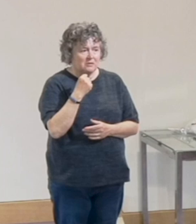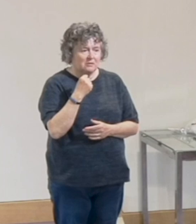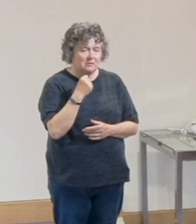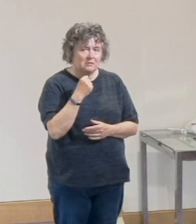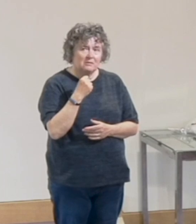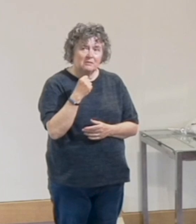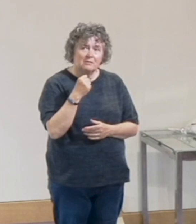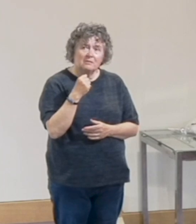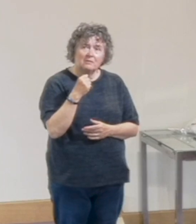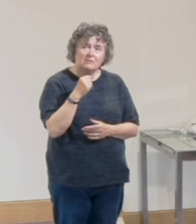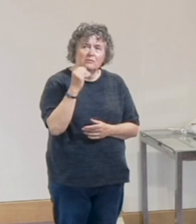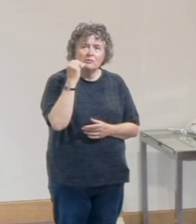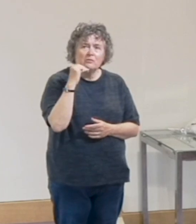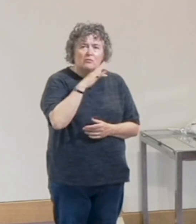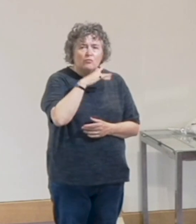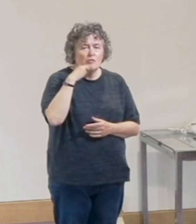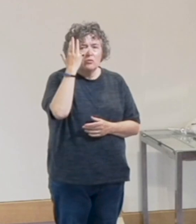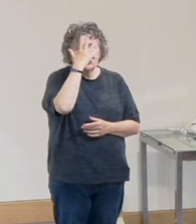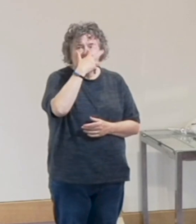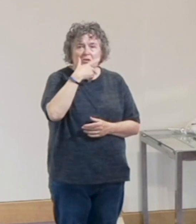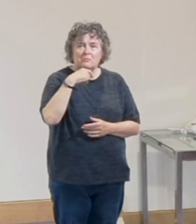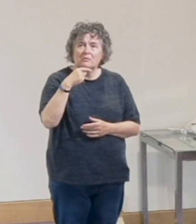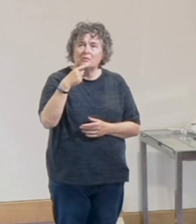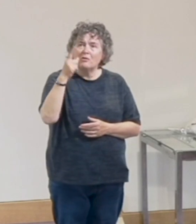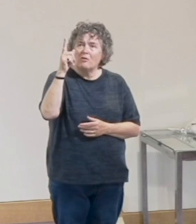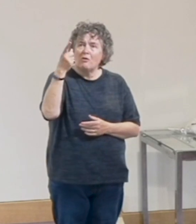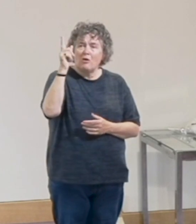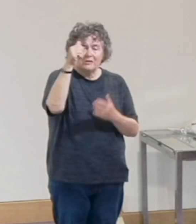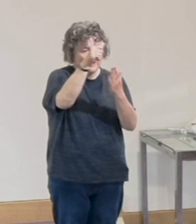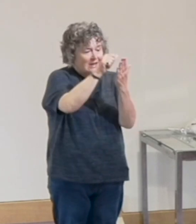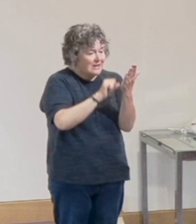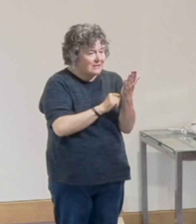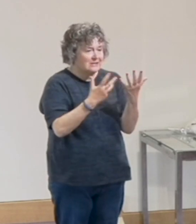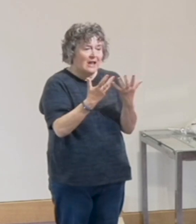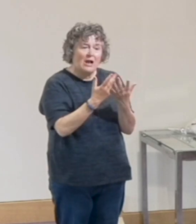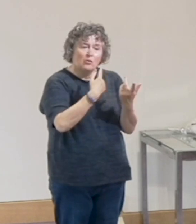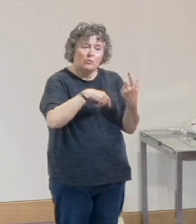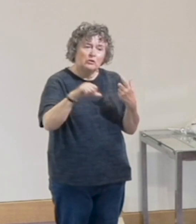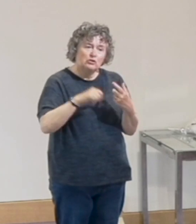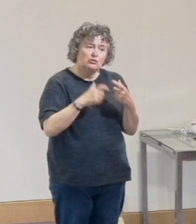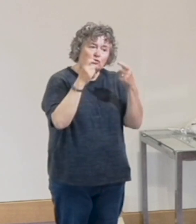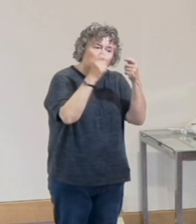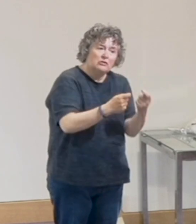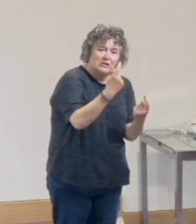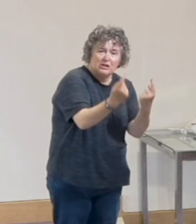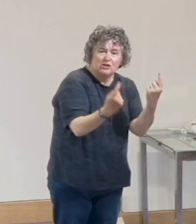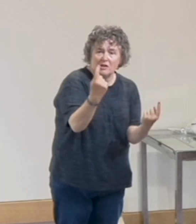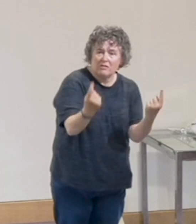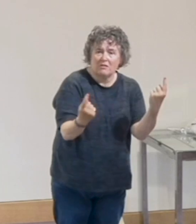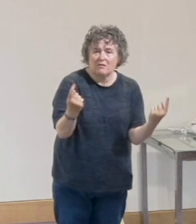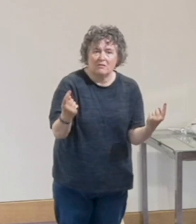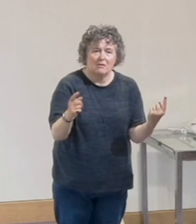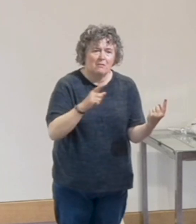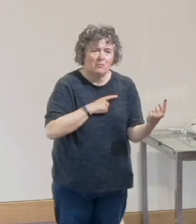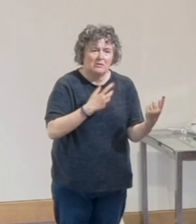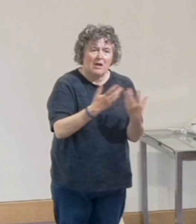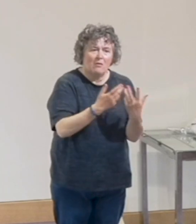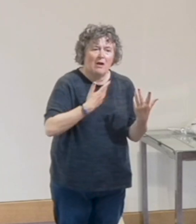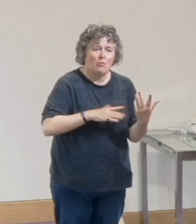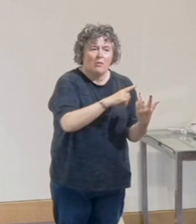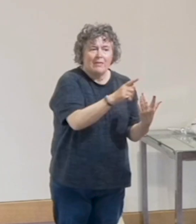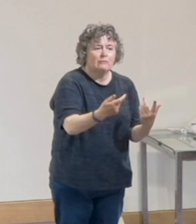treat one another. This is what we should be doing to others because that's what I want done for me.